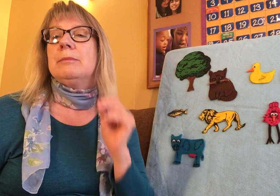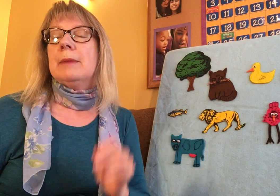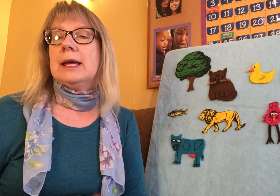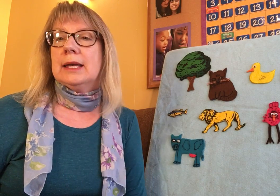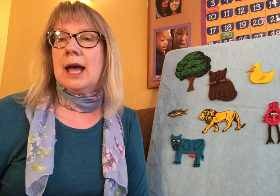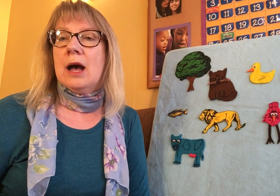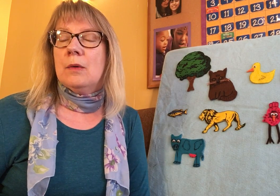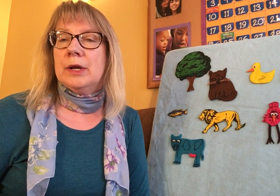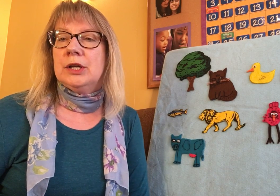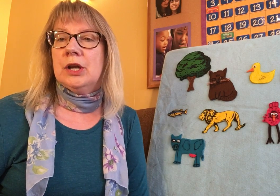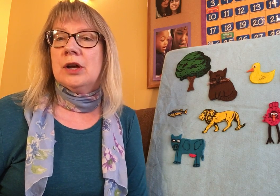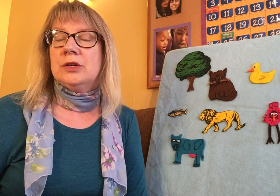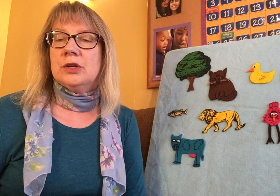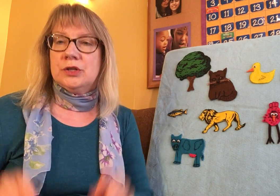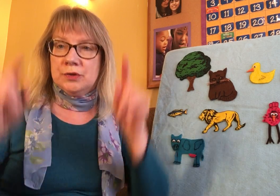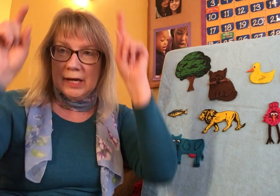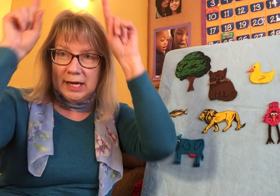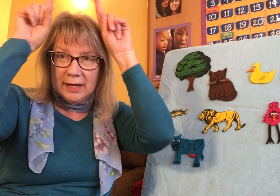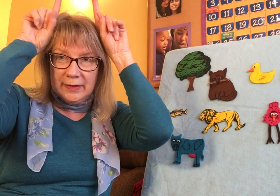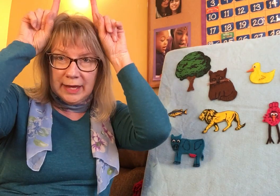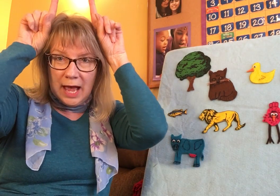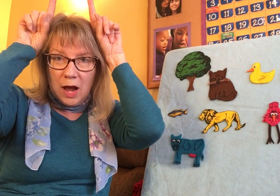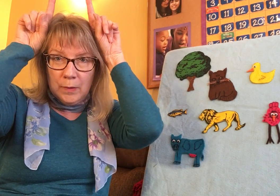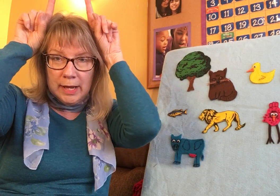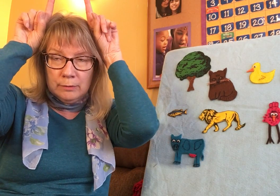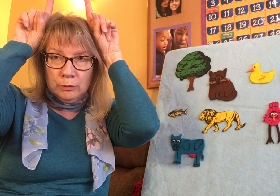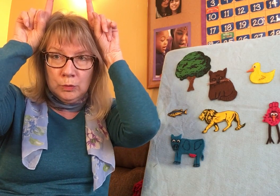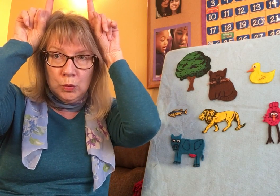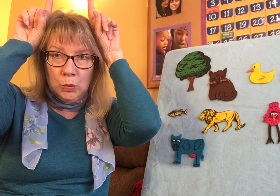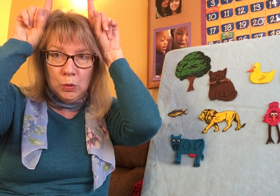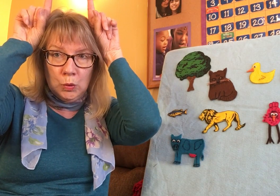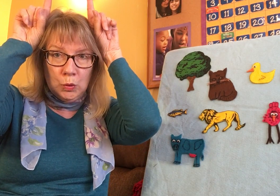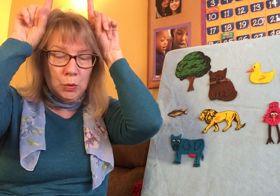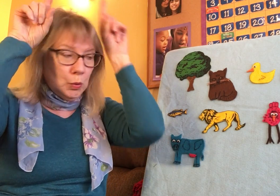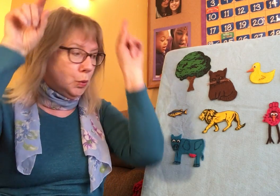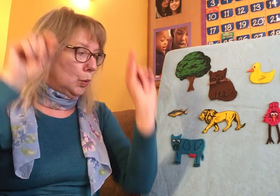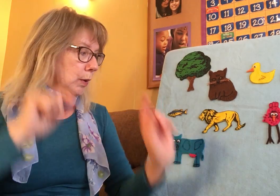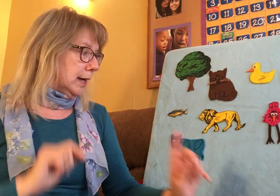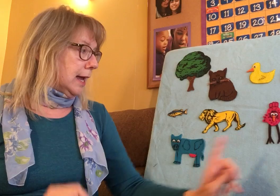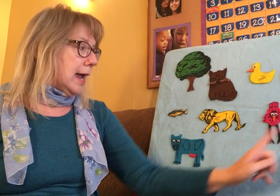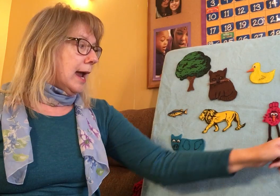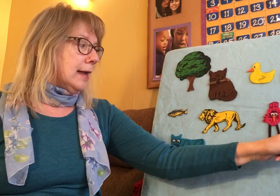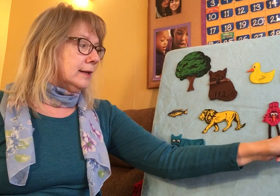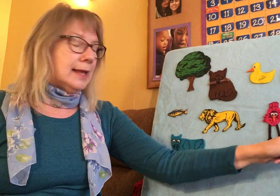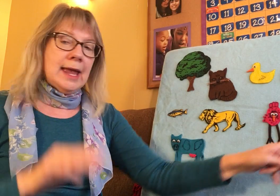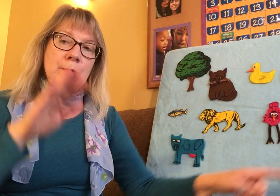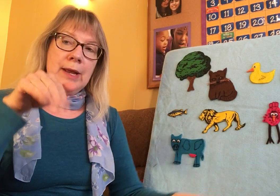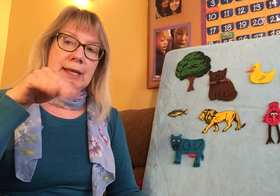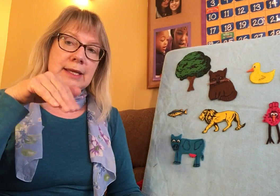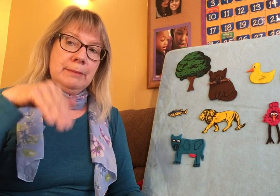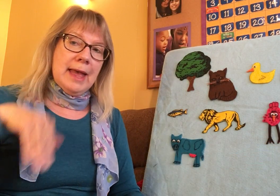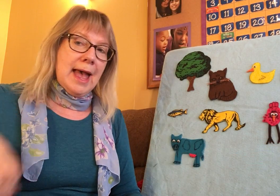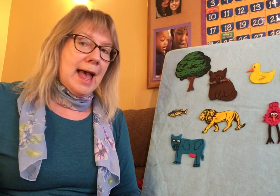my cow under yonder tree. And the cow went moo. And the lamb went baa.